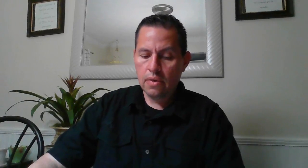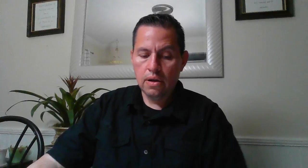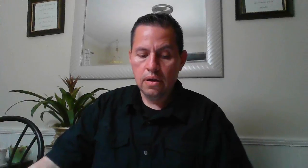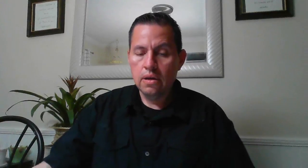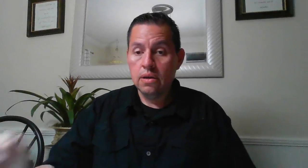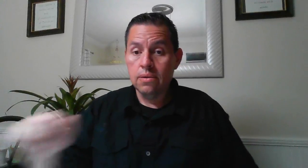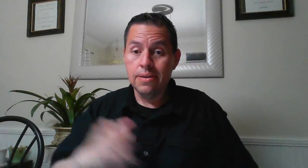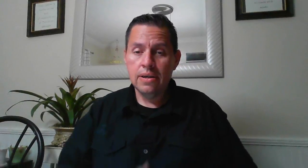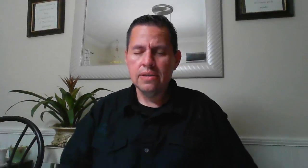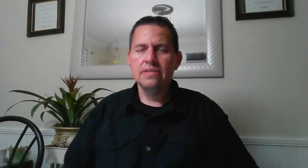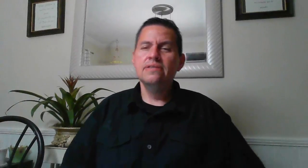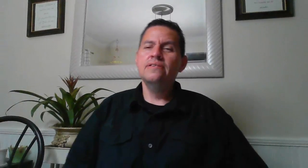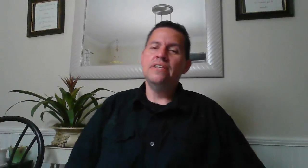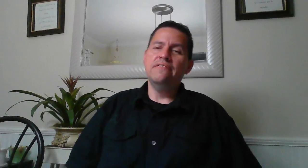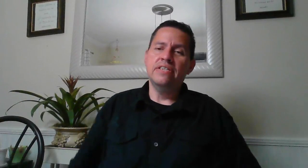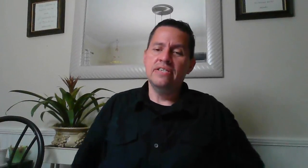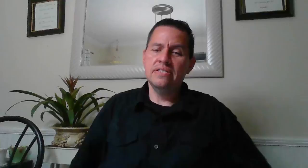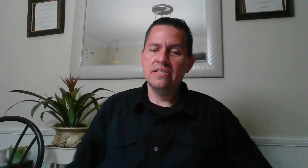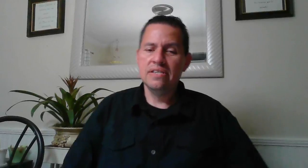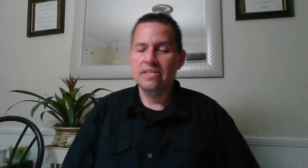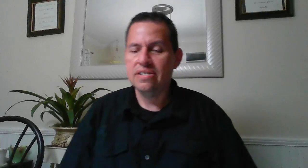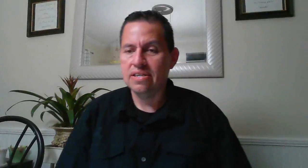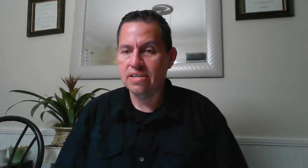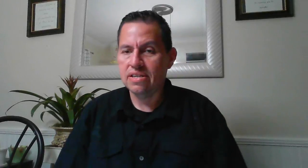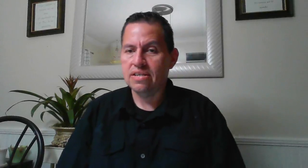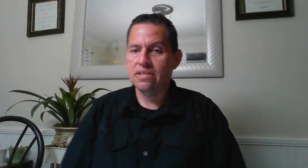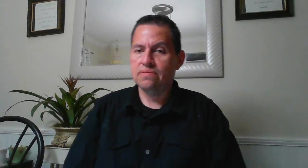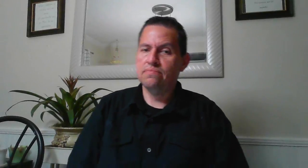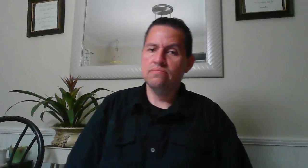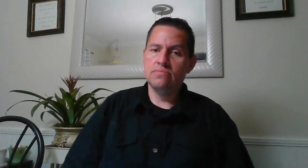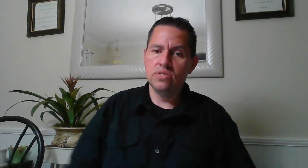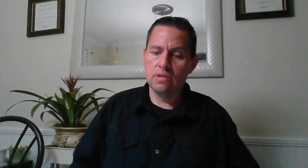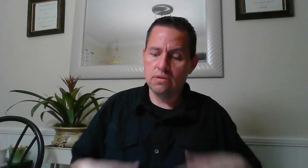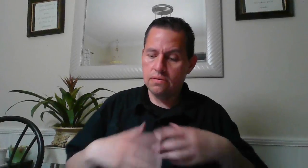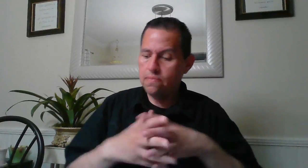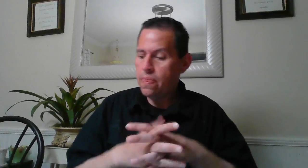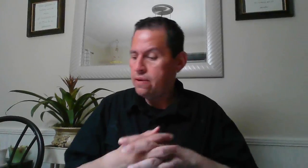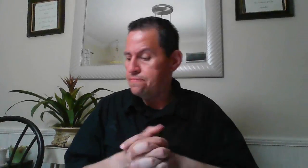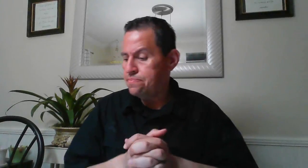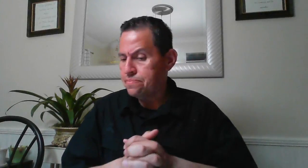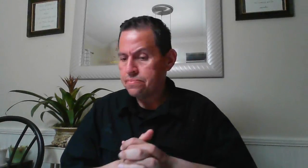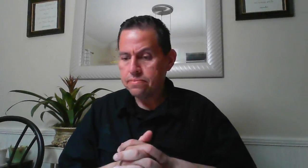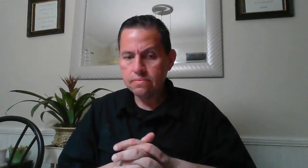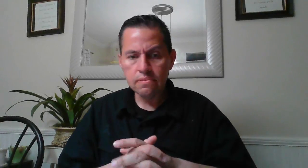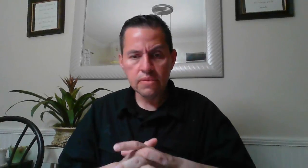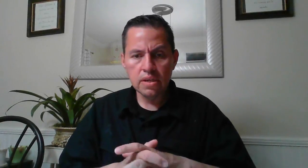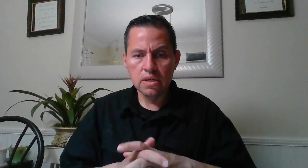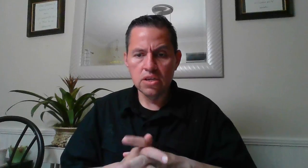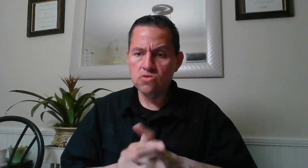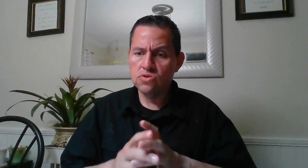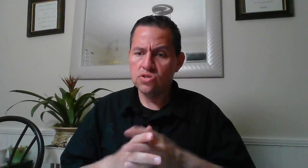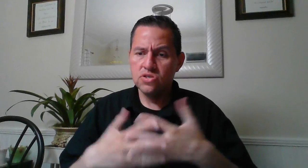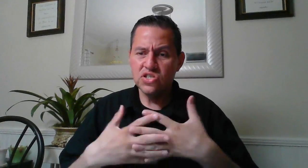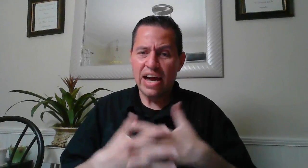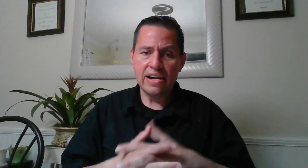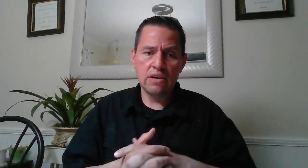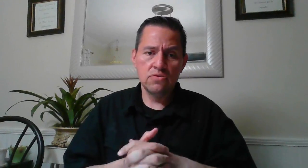well good evening so huge shout out